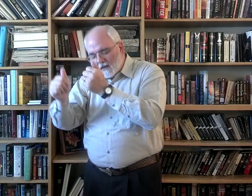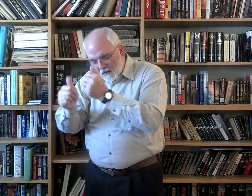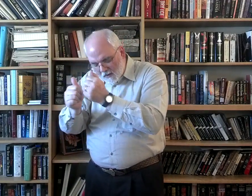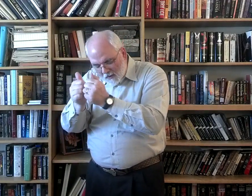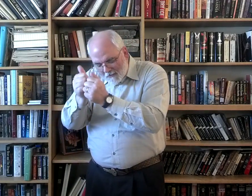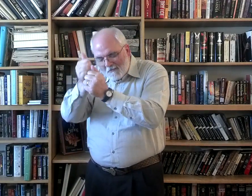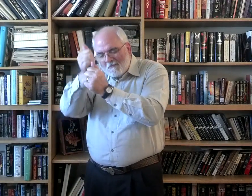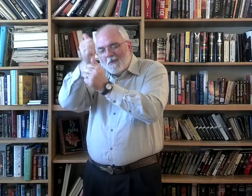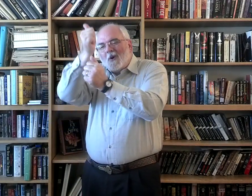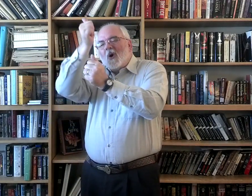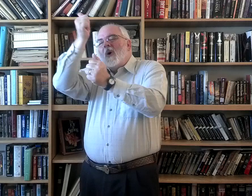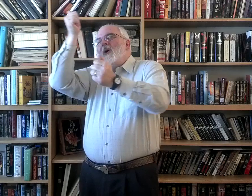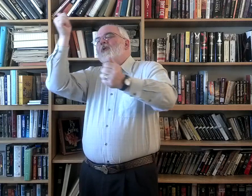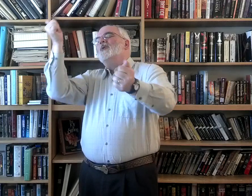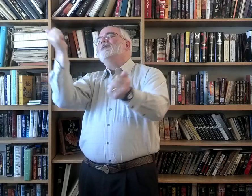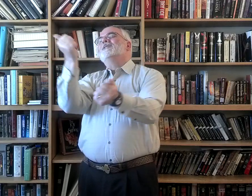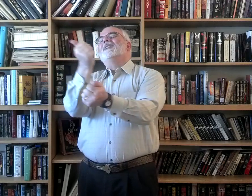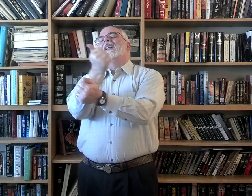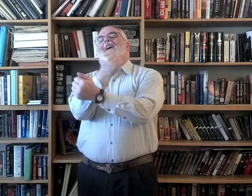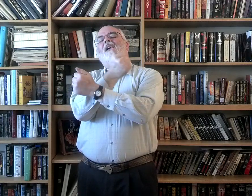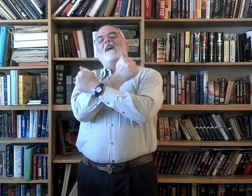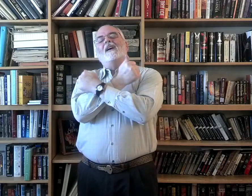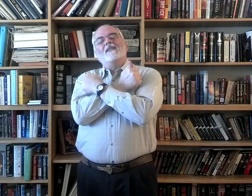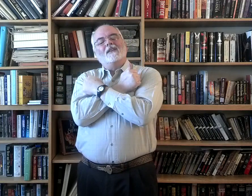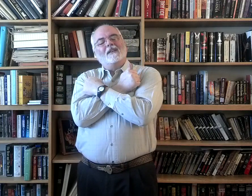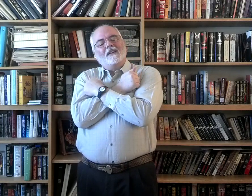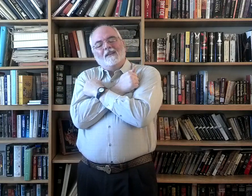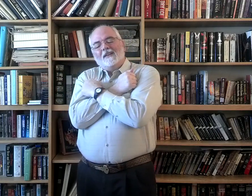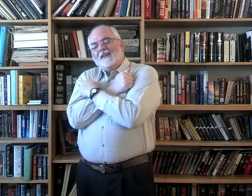most lovingly.